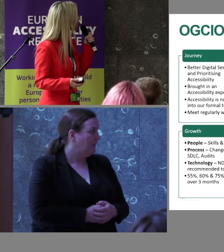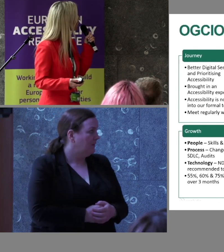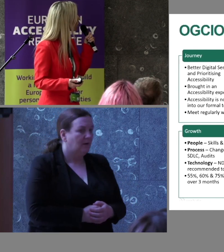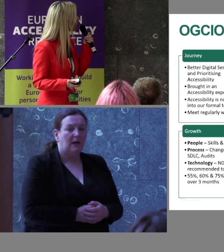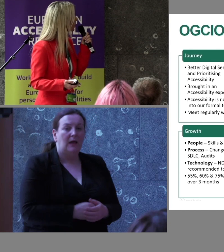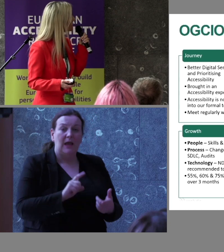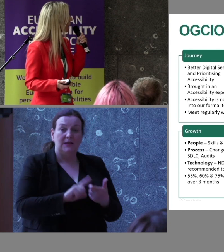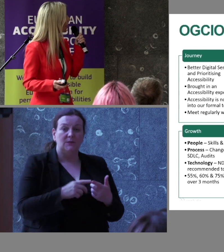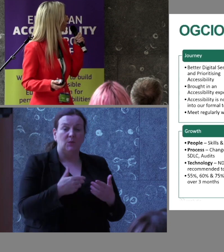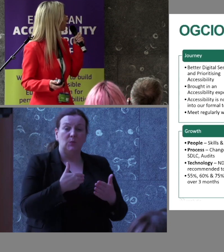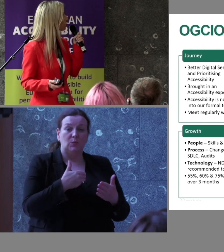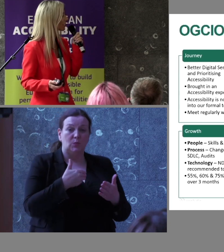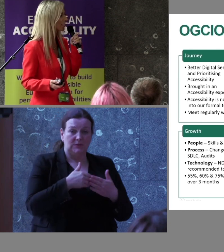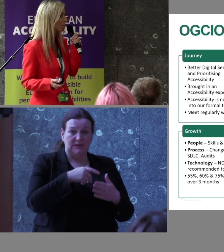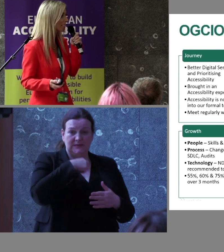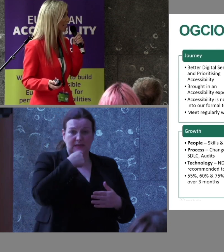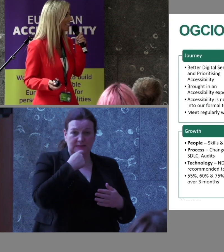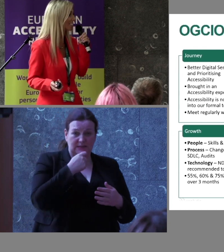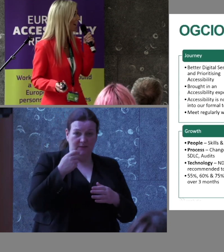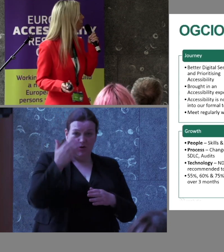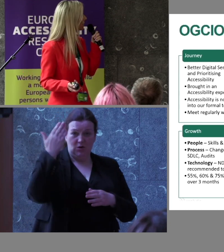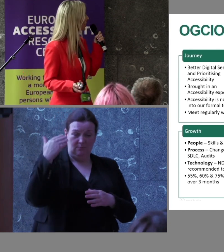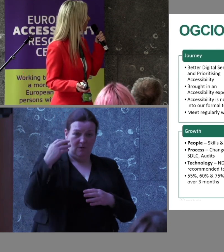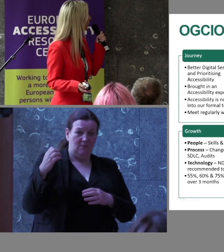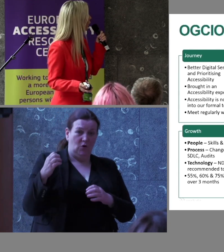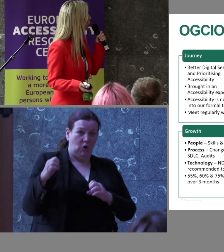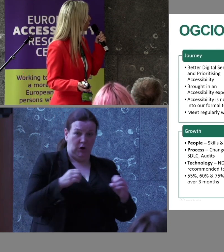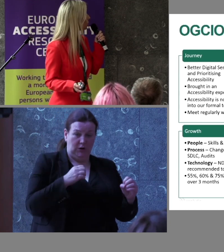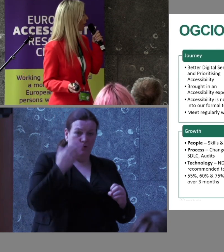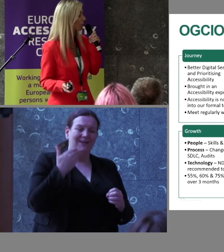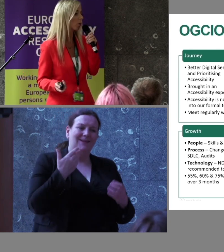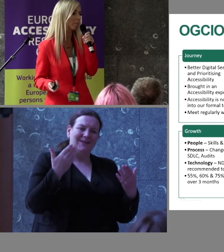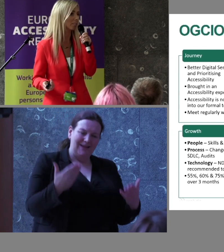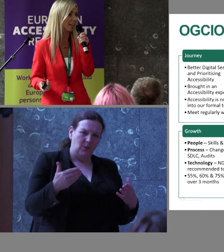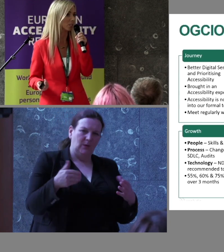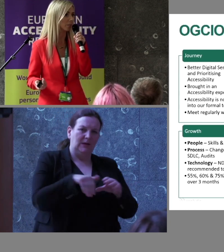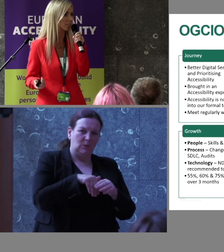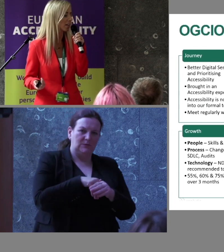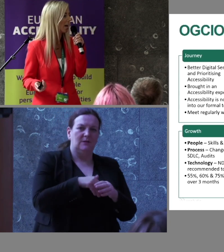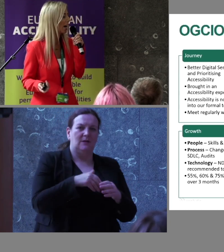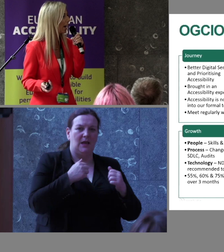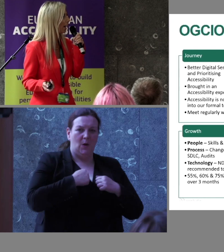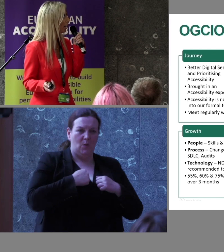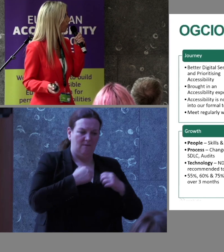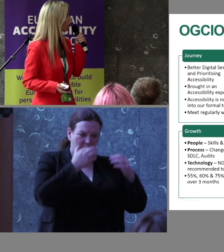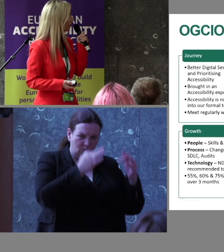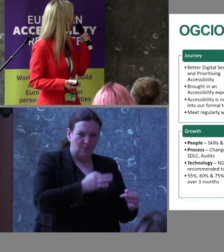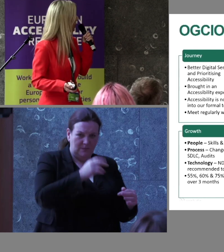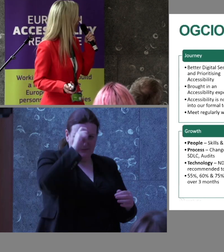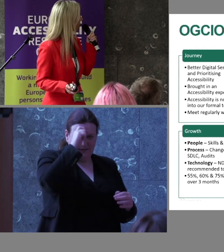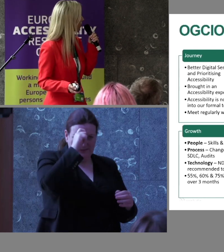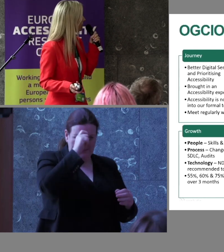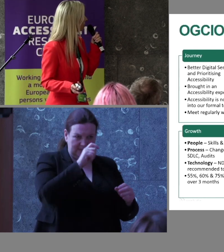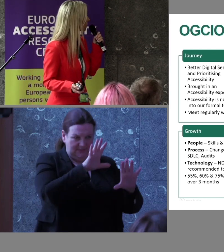said earlier on, in terms of accessibility, it's now built in to our formal test suite under